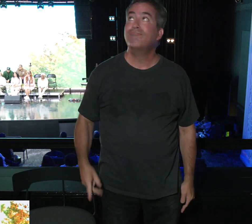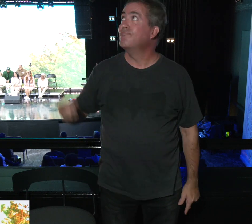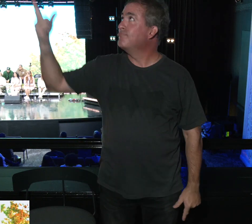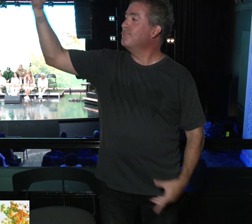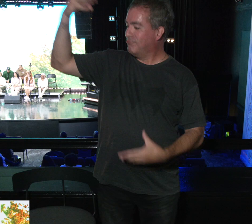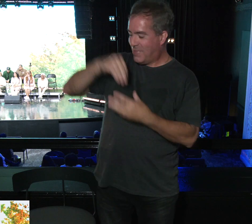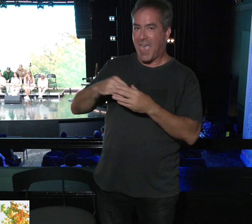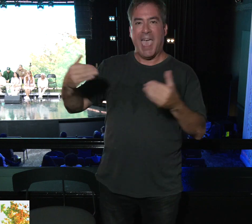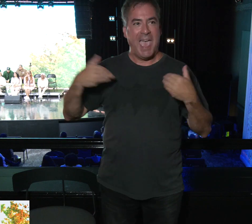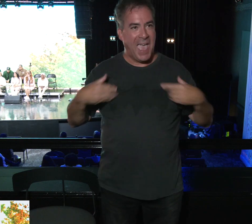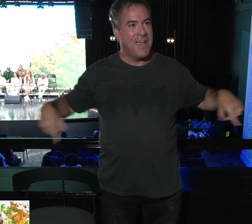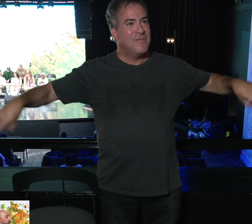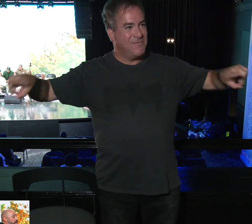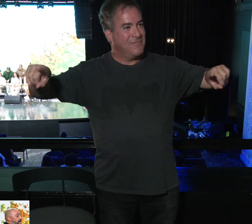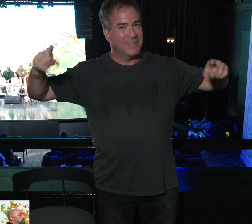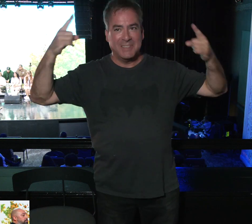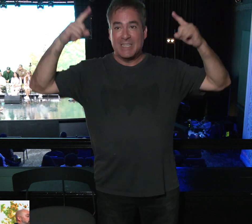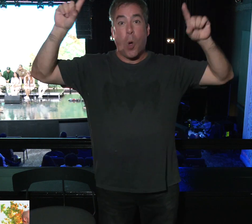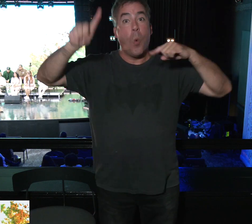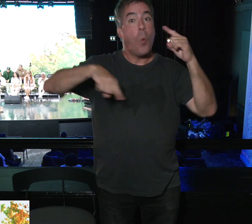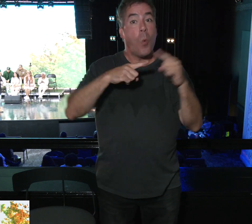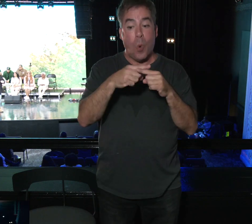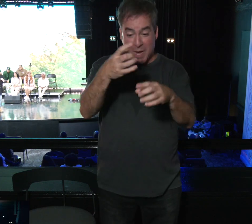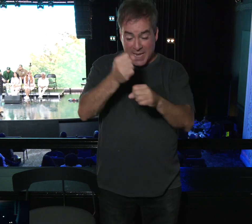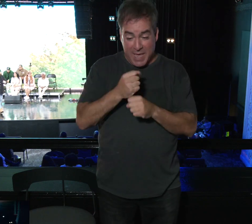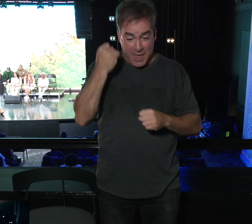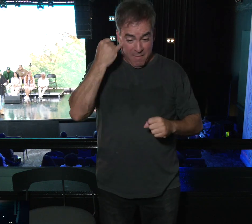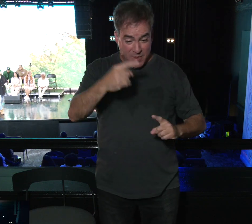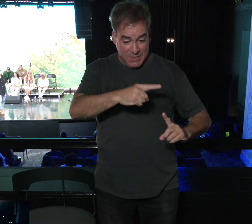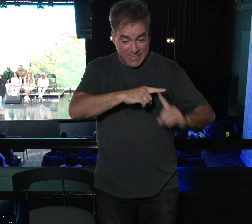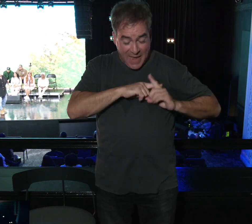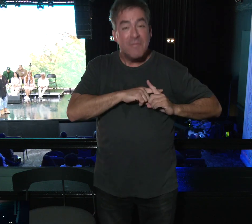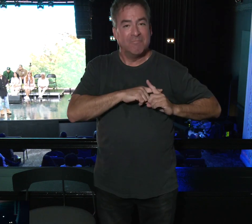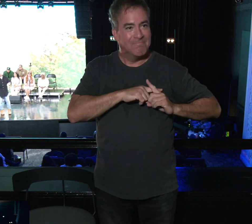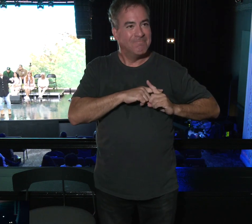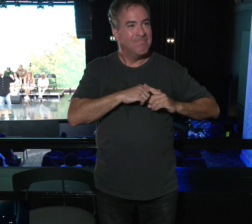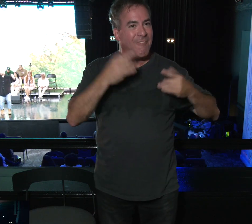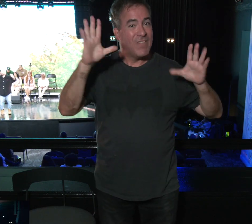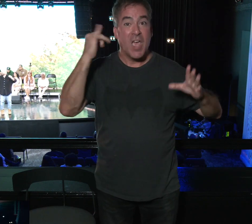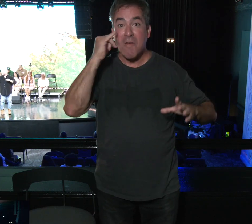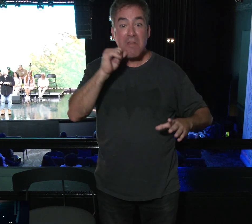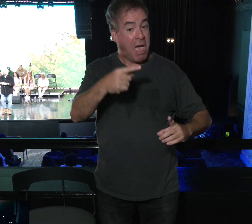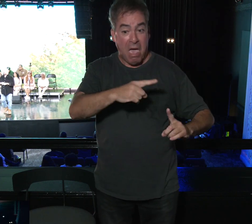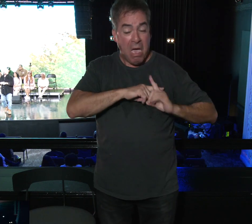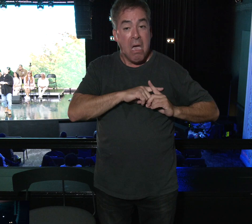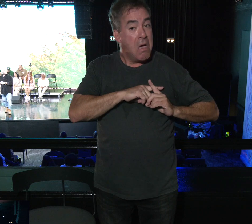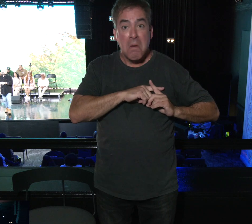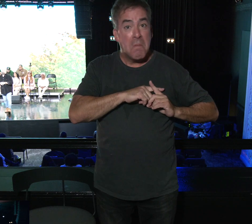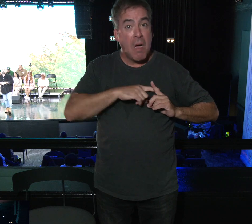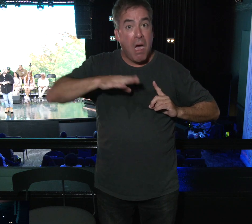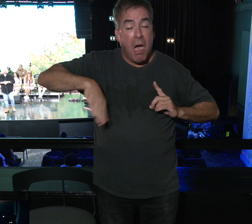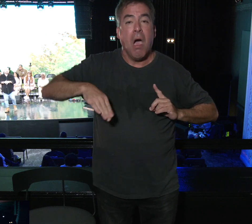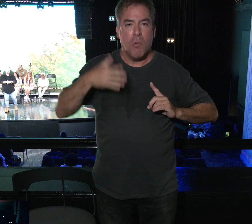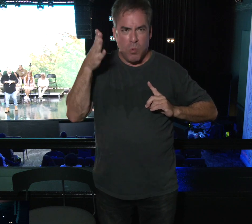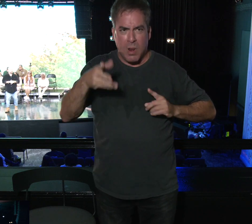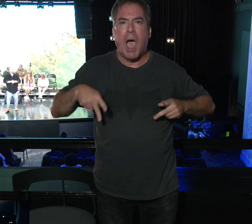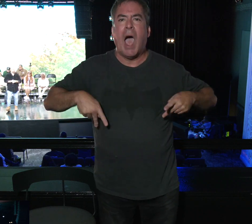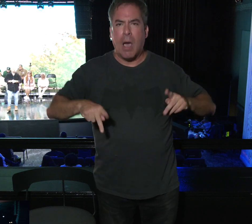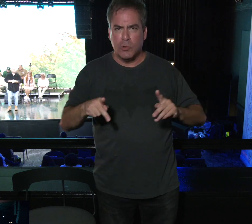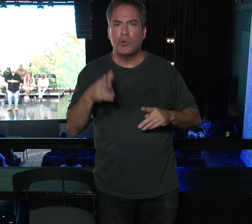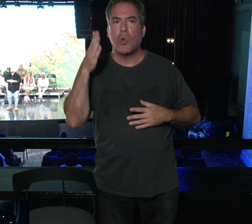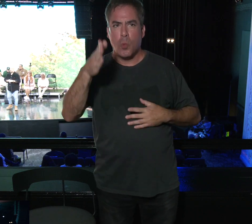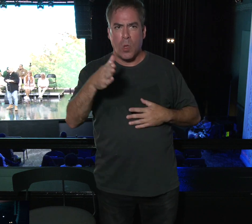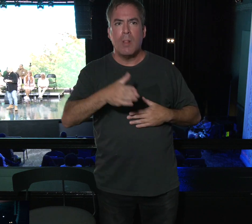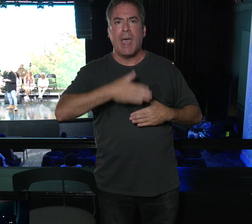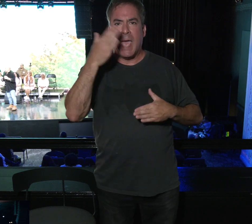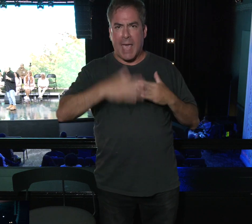We have him. Done. When do we get him? If you're saved, you have him. If you're not, we will give you an opportunity at the end of this